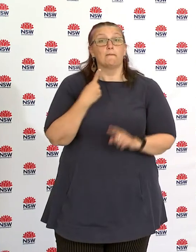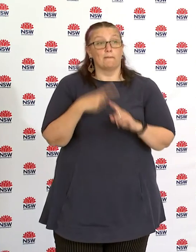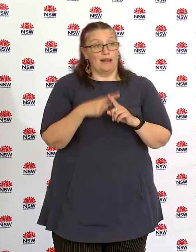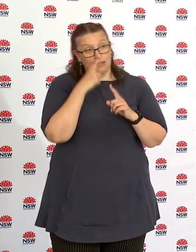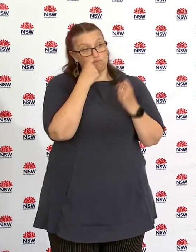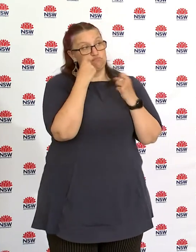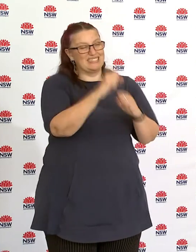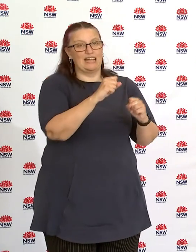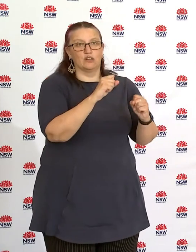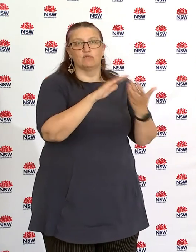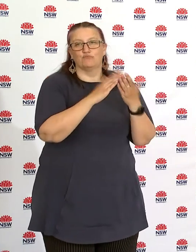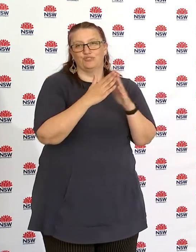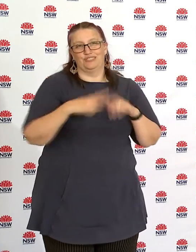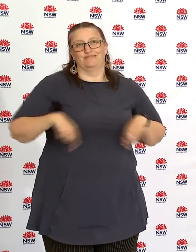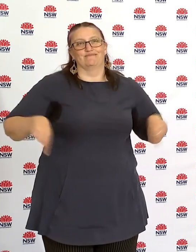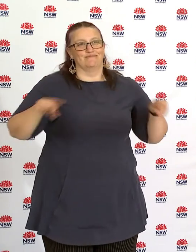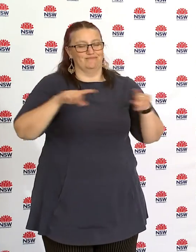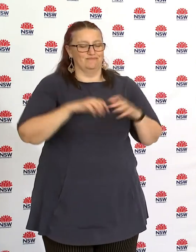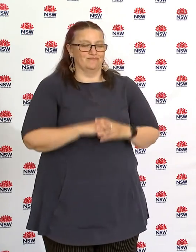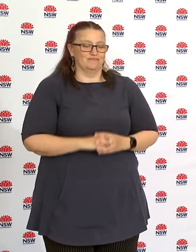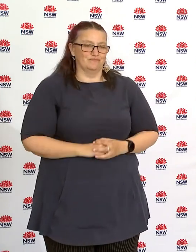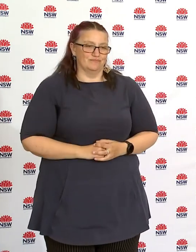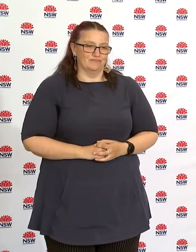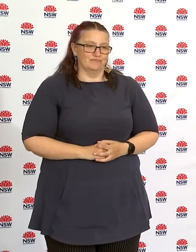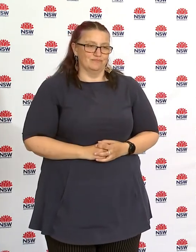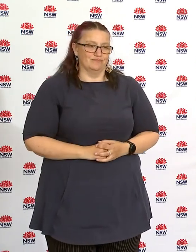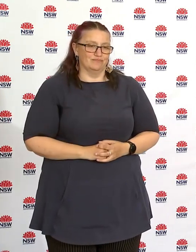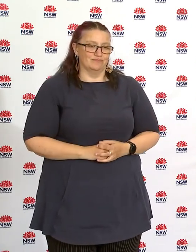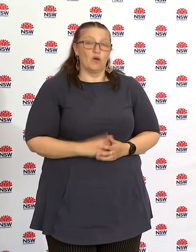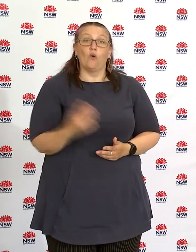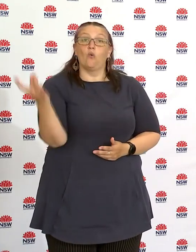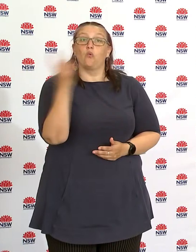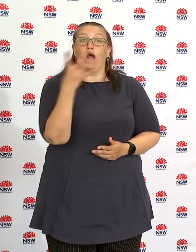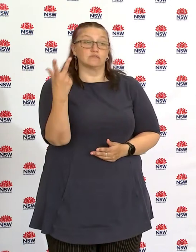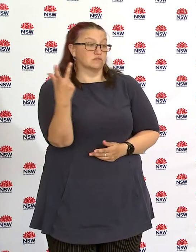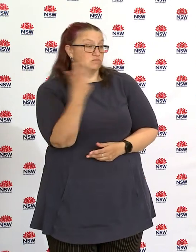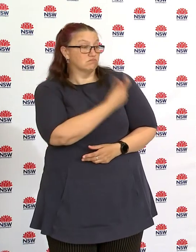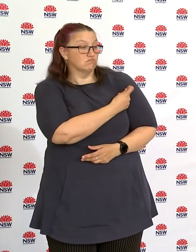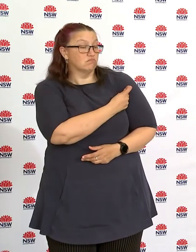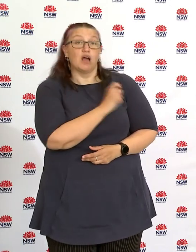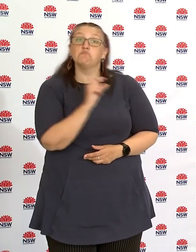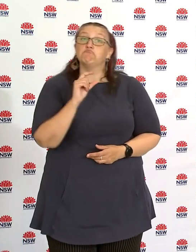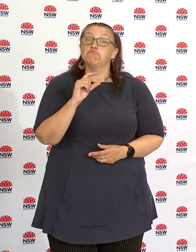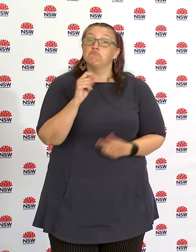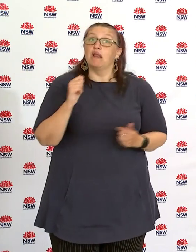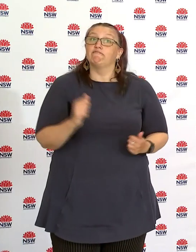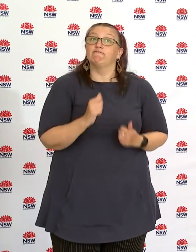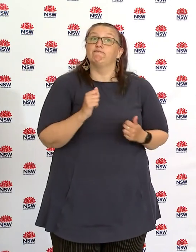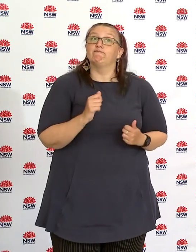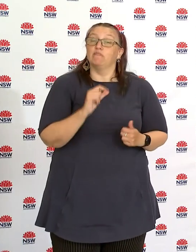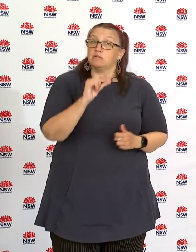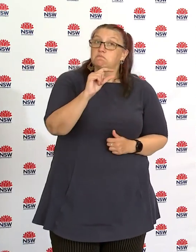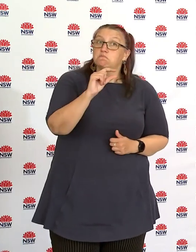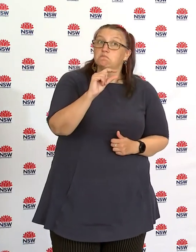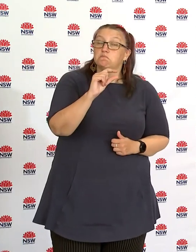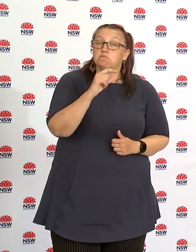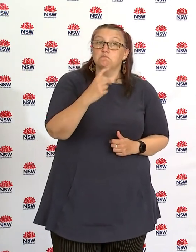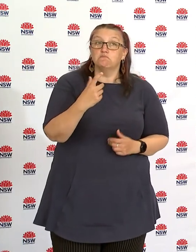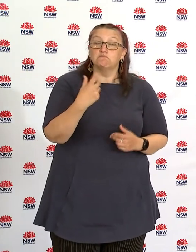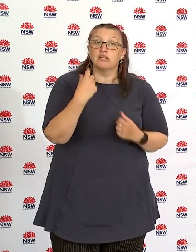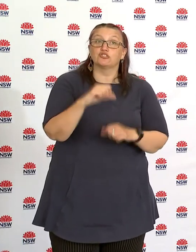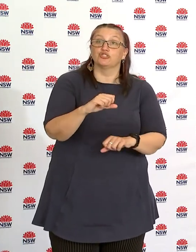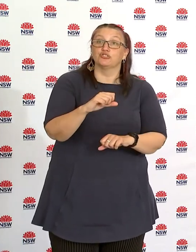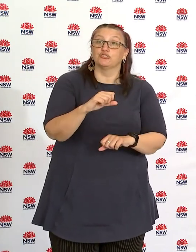pre-forwards some protection and then a second dose of the vaccines provides high protection against hospitalization and death